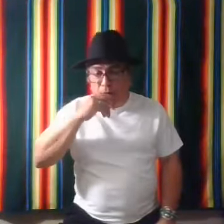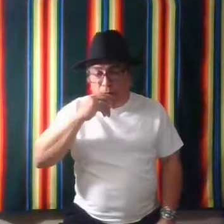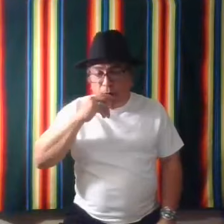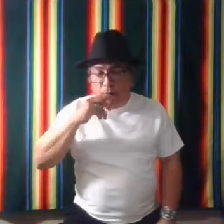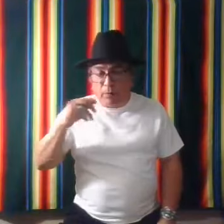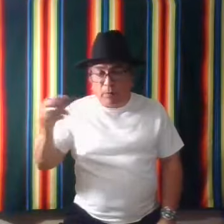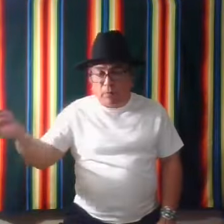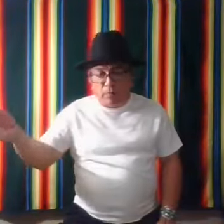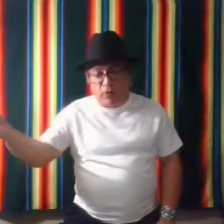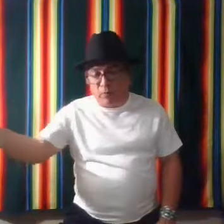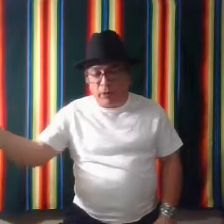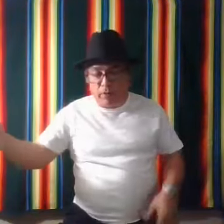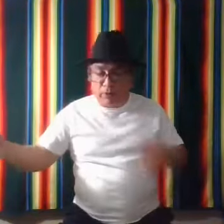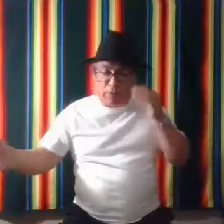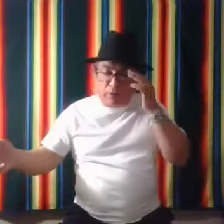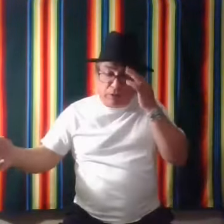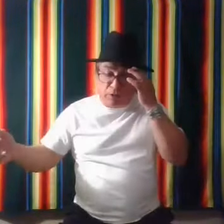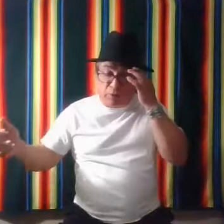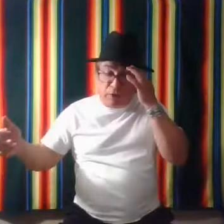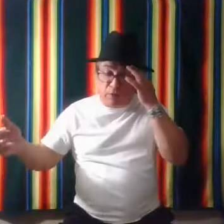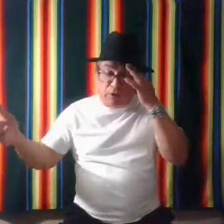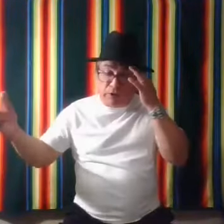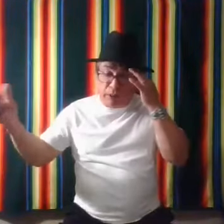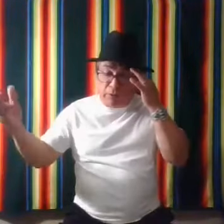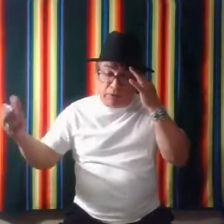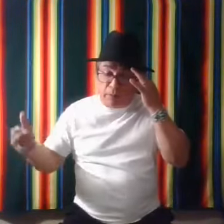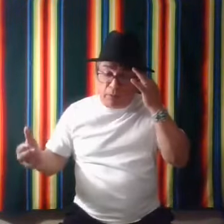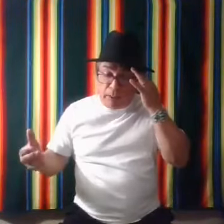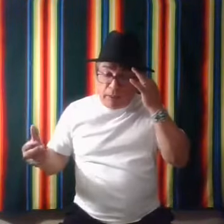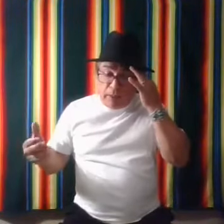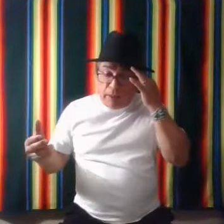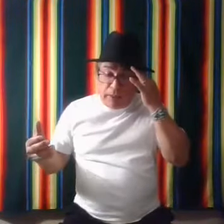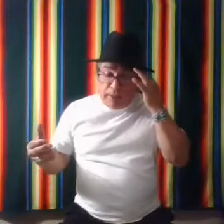or, you know, bread or something. Always like use bread and water. Just keeping it simple. Um,